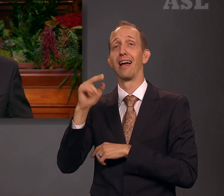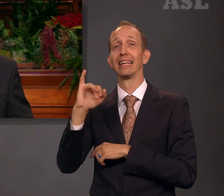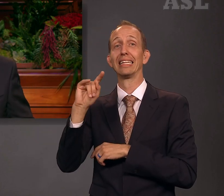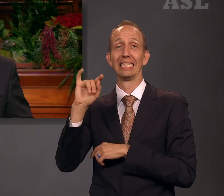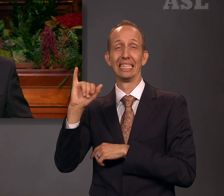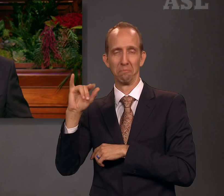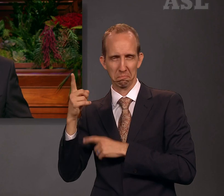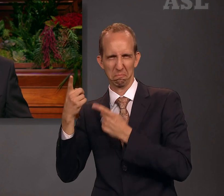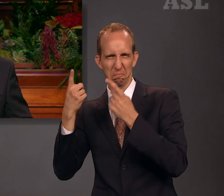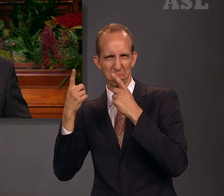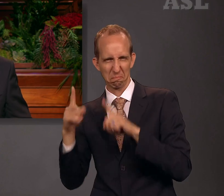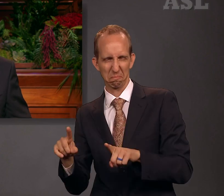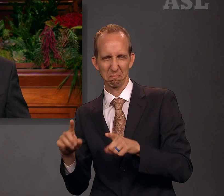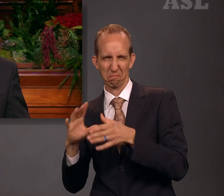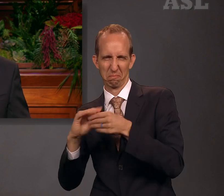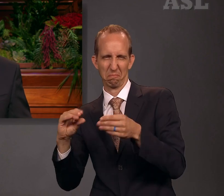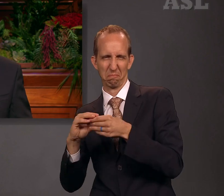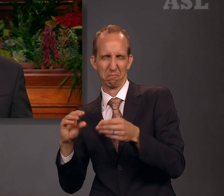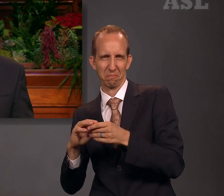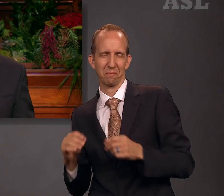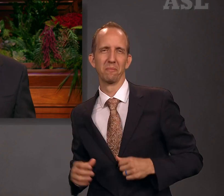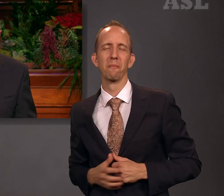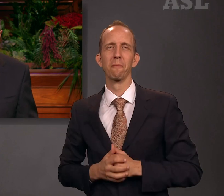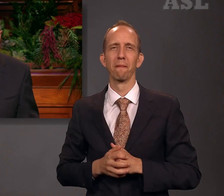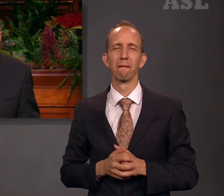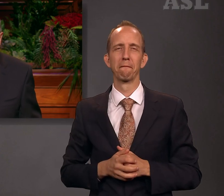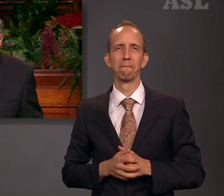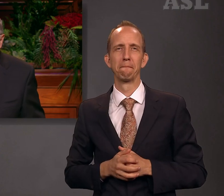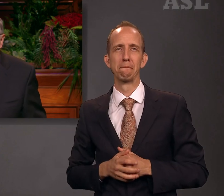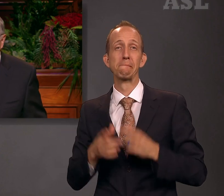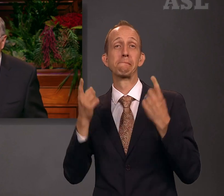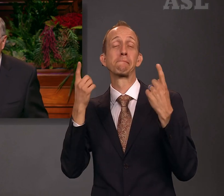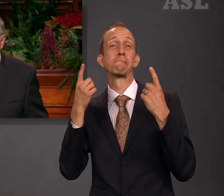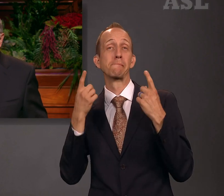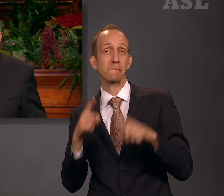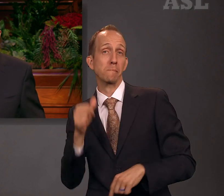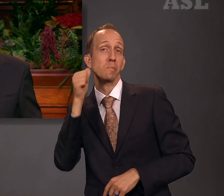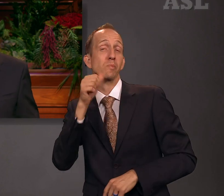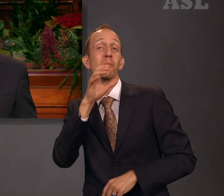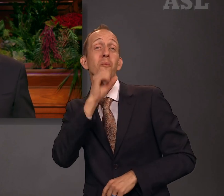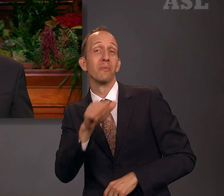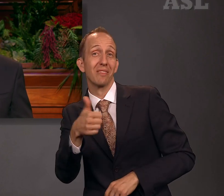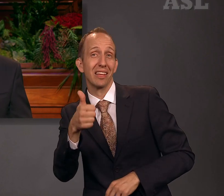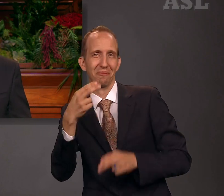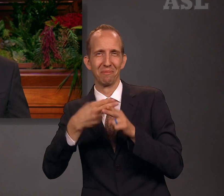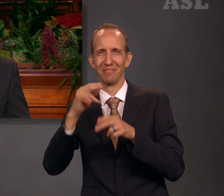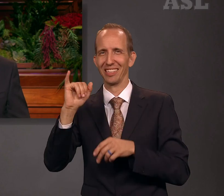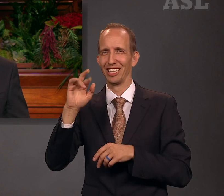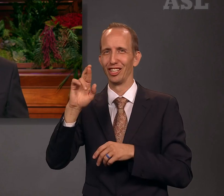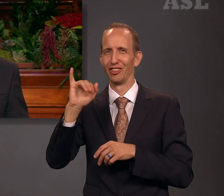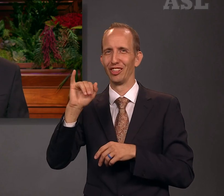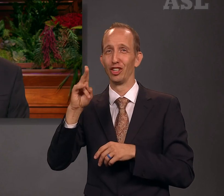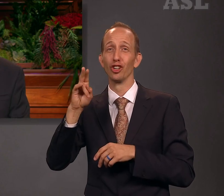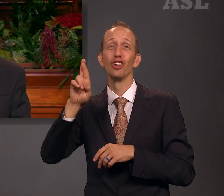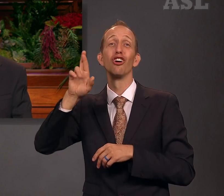Jean resolved to follow the counsel of President Nelson. In her school class, they discussed their weekend,